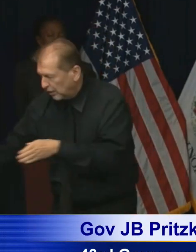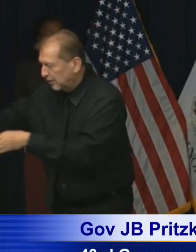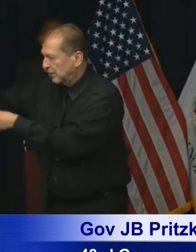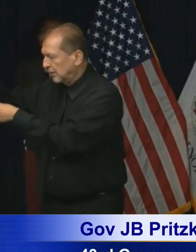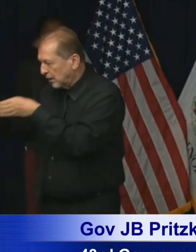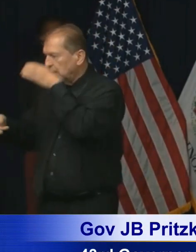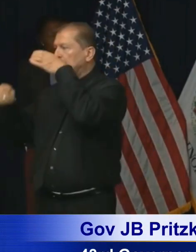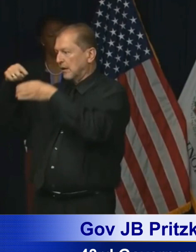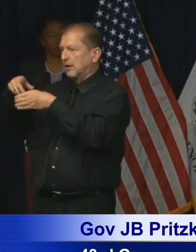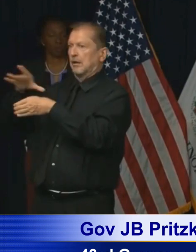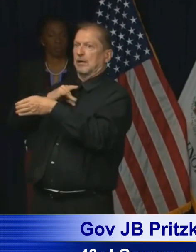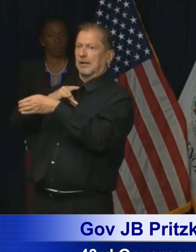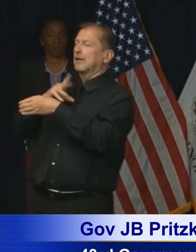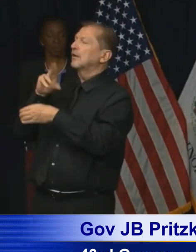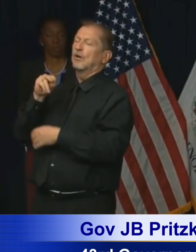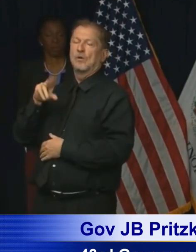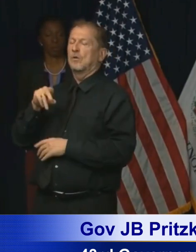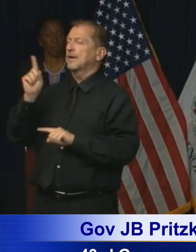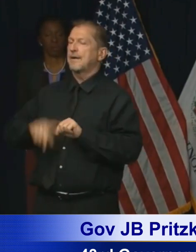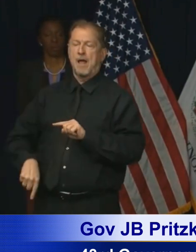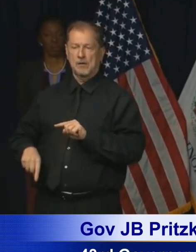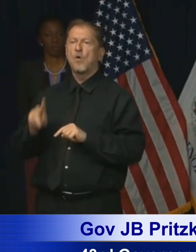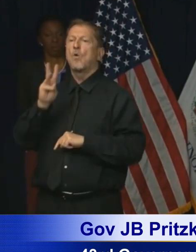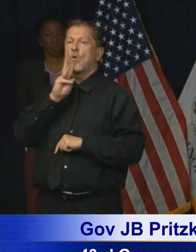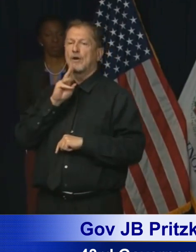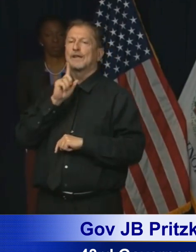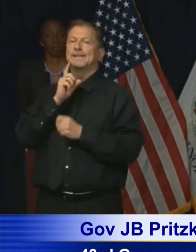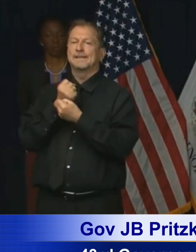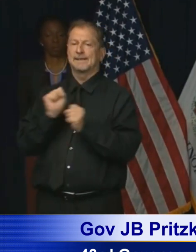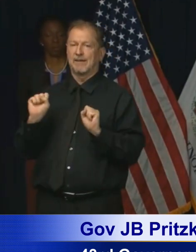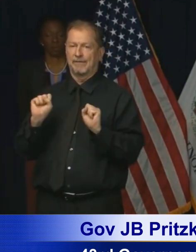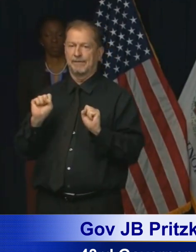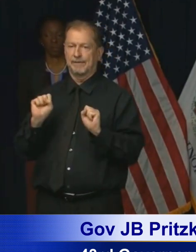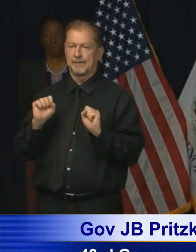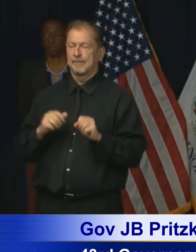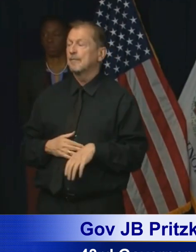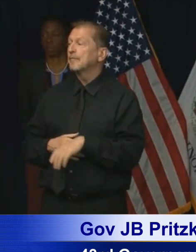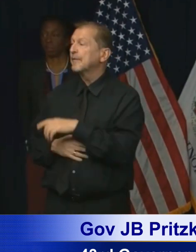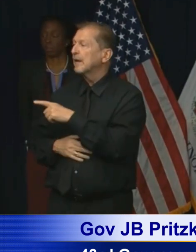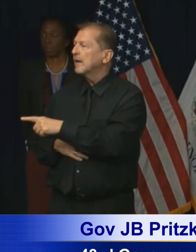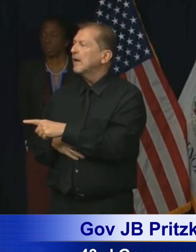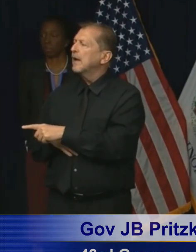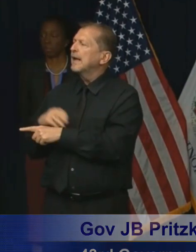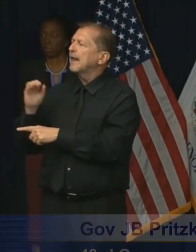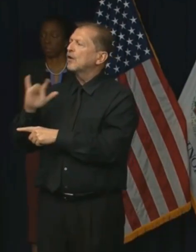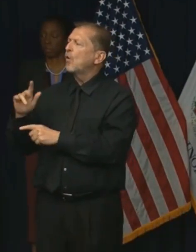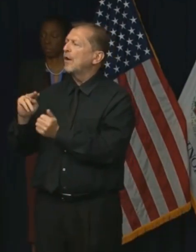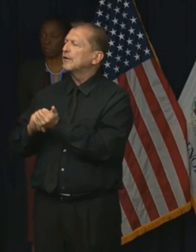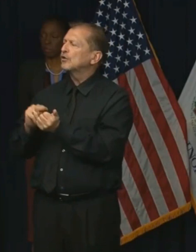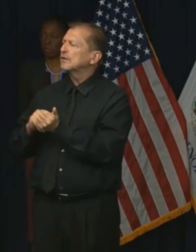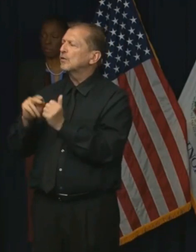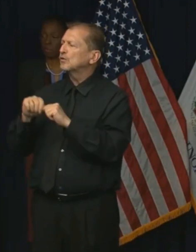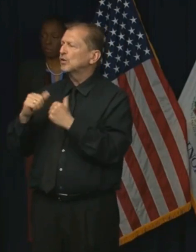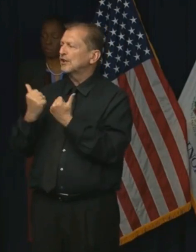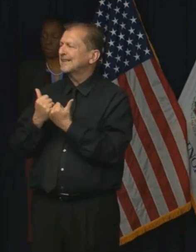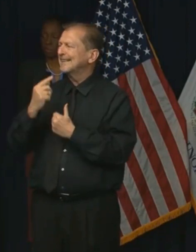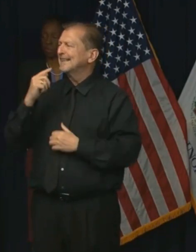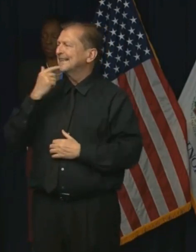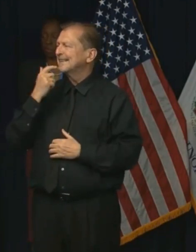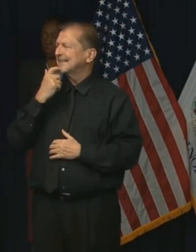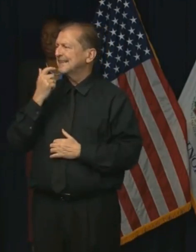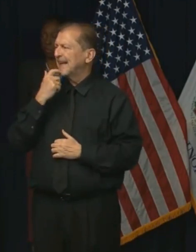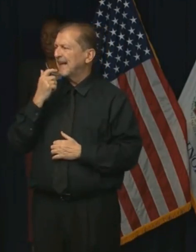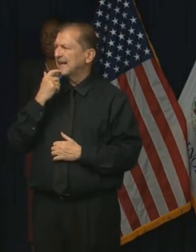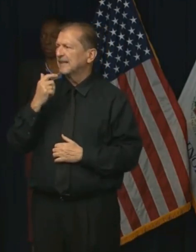this one is for the medical professionals up there. The Illinois Nurses Association says there is a critical shortage